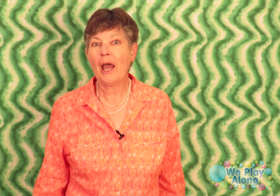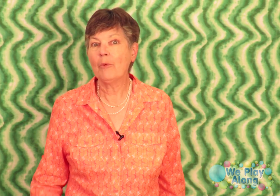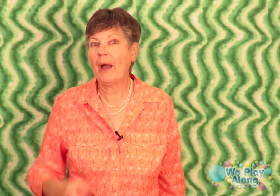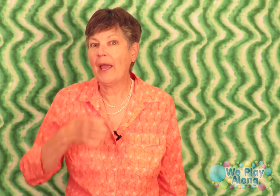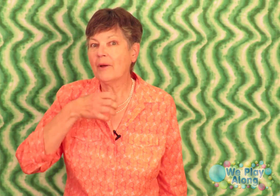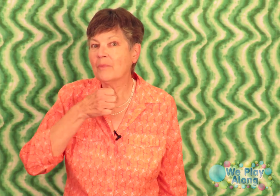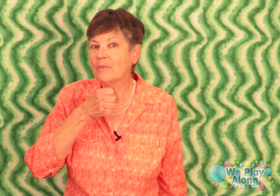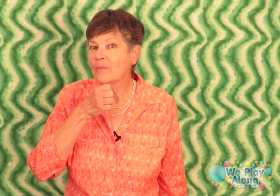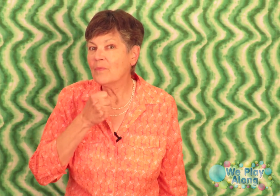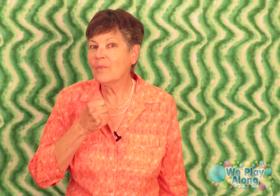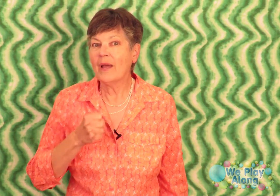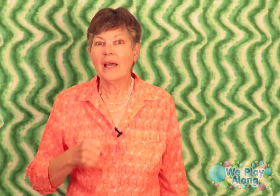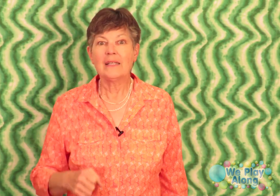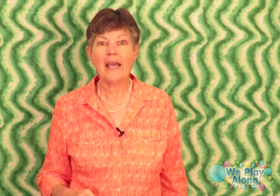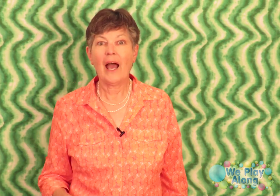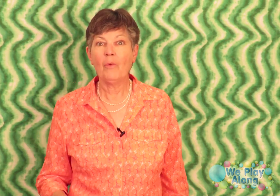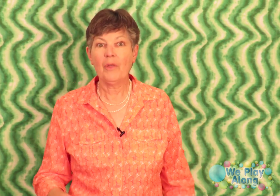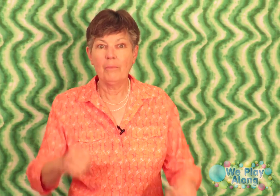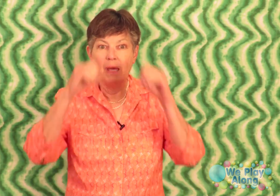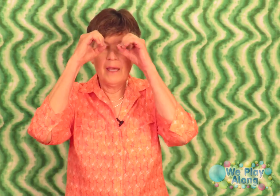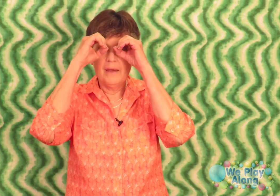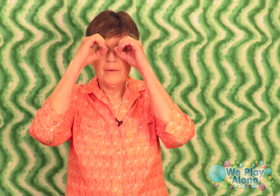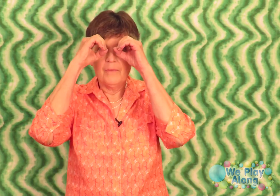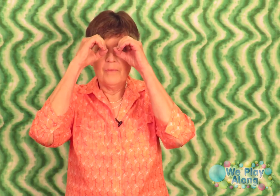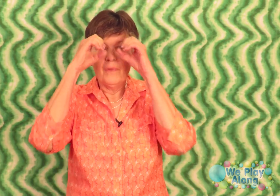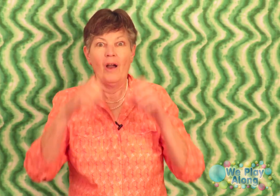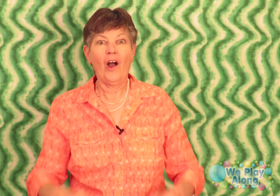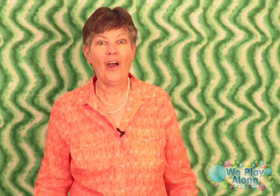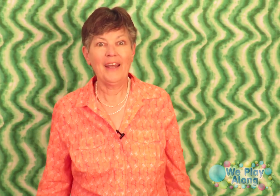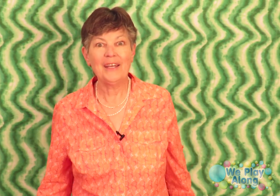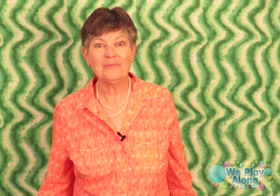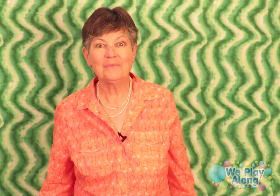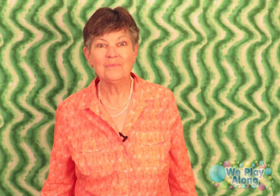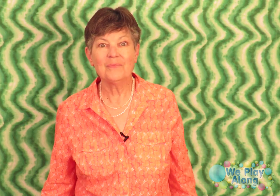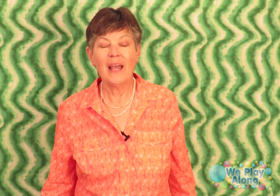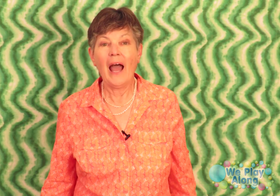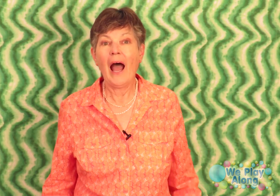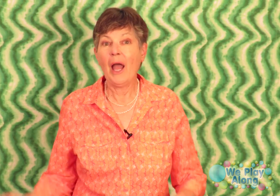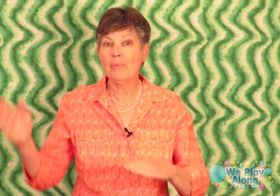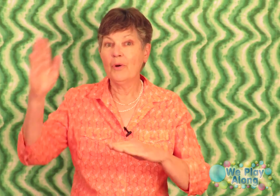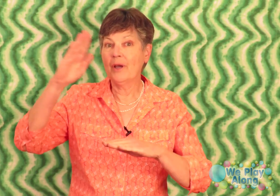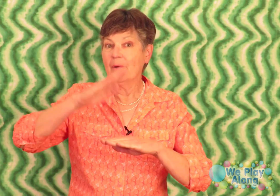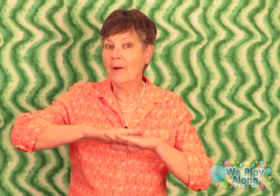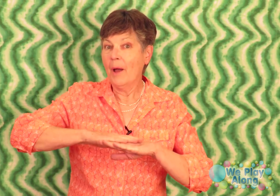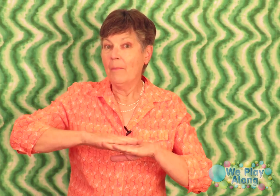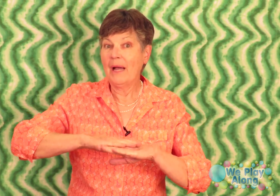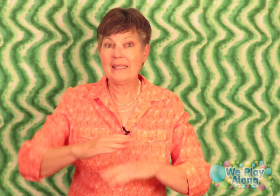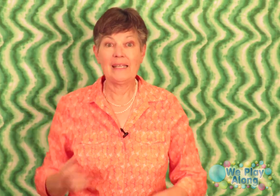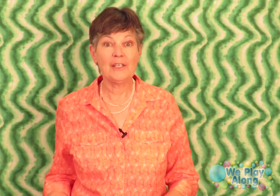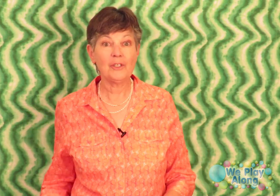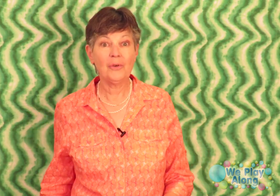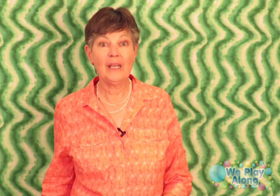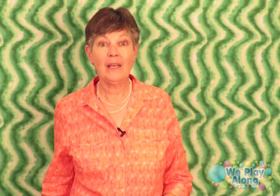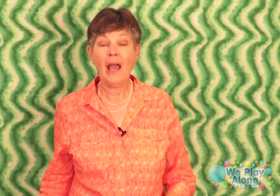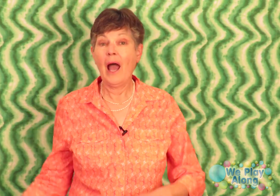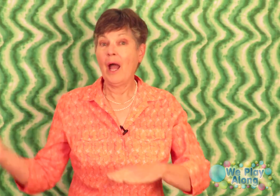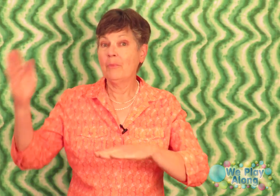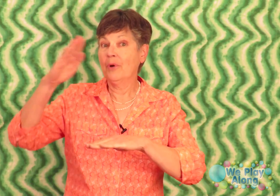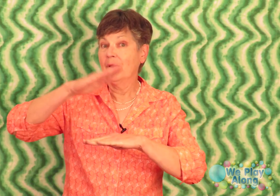out my towel with a big on it I put my sunscreen I put